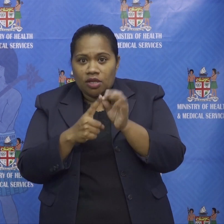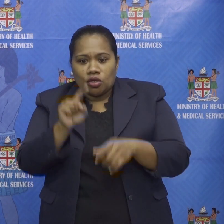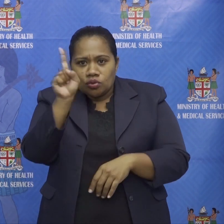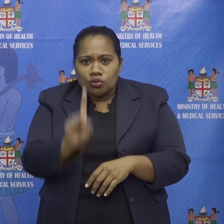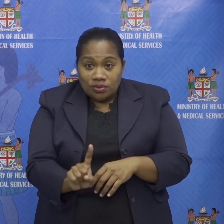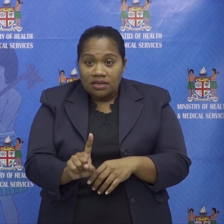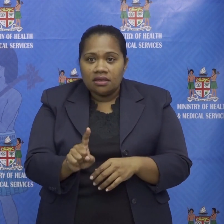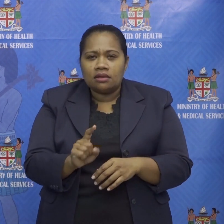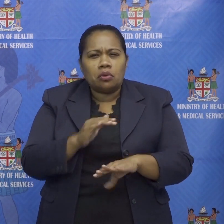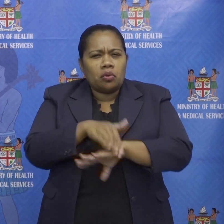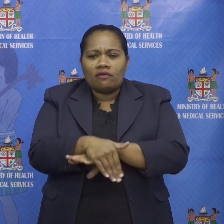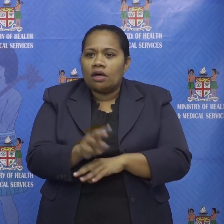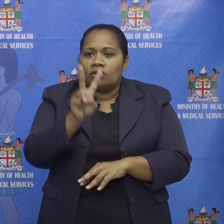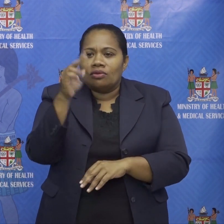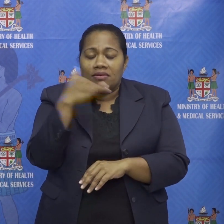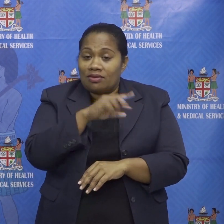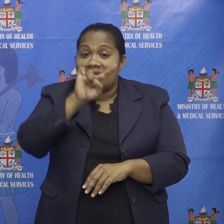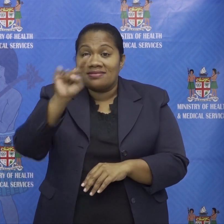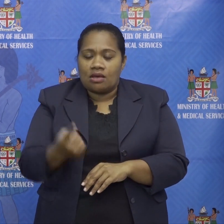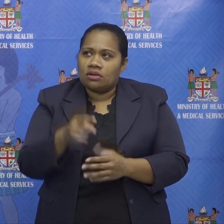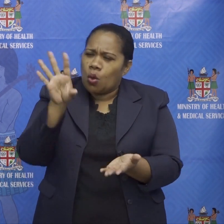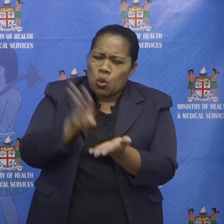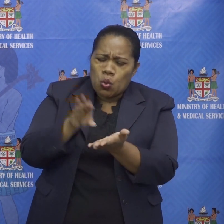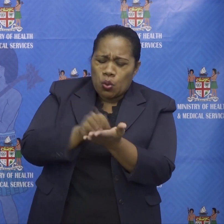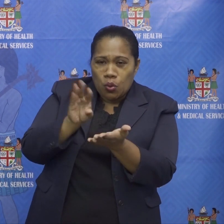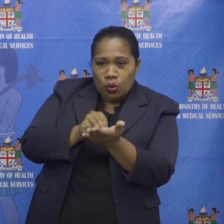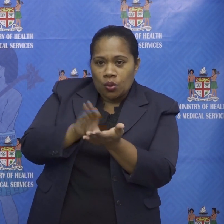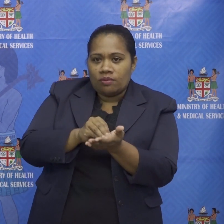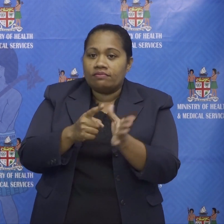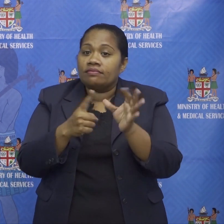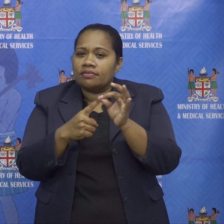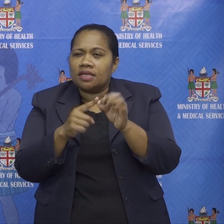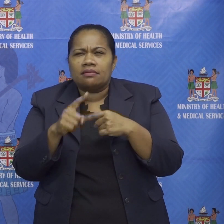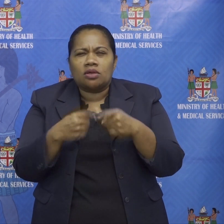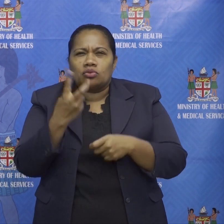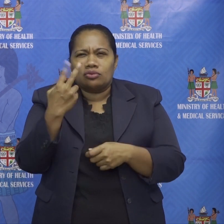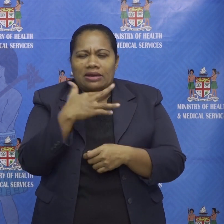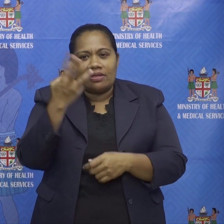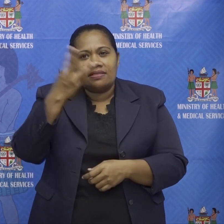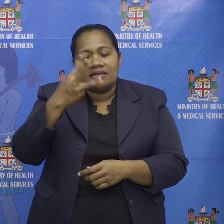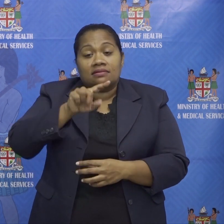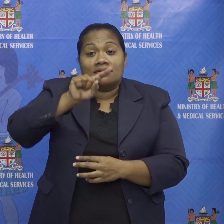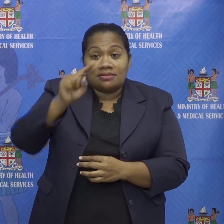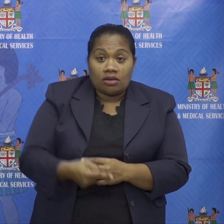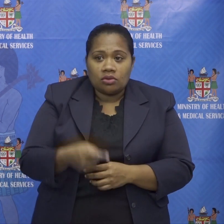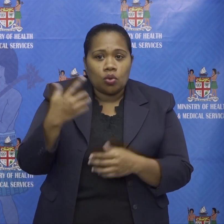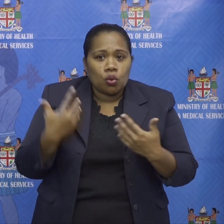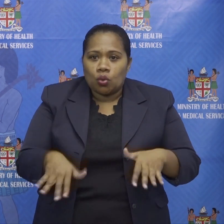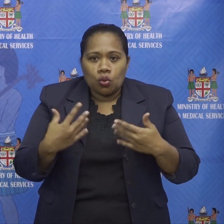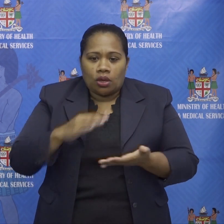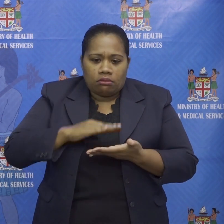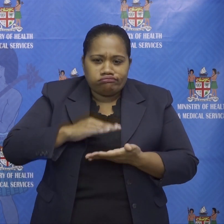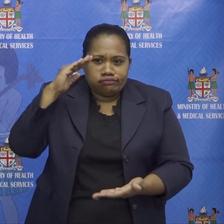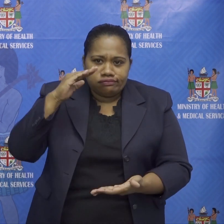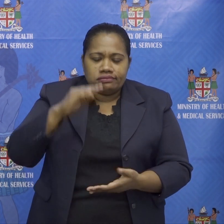there's over 200 000 um downloads of the app i think it's about 213 000 this is a massive increase of about